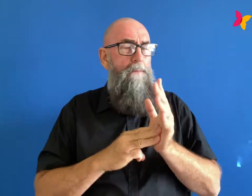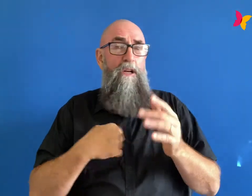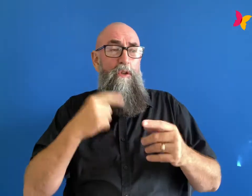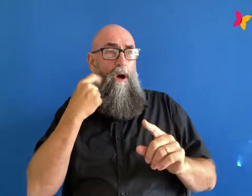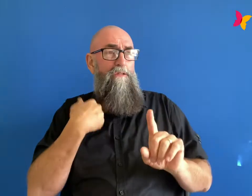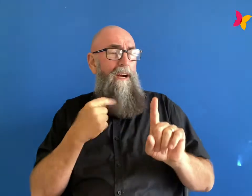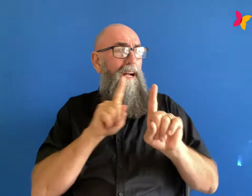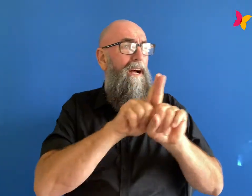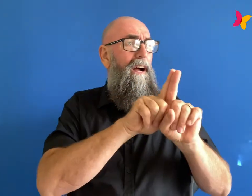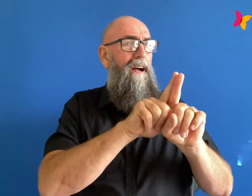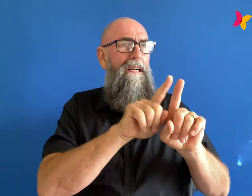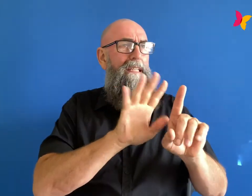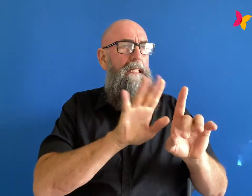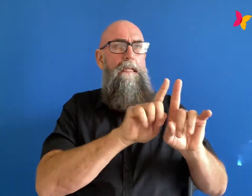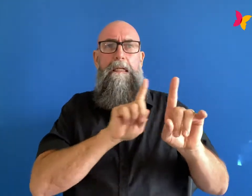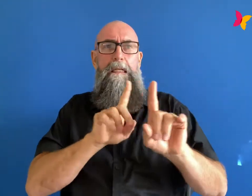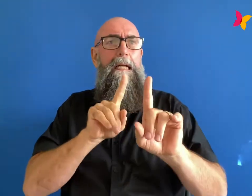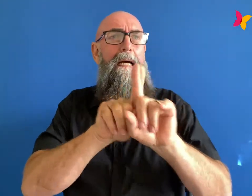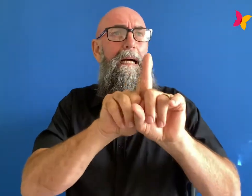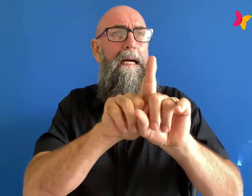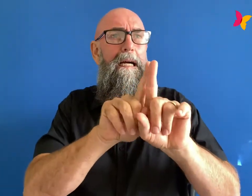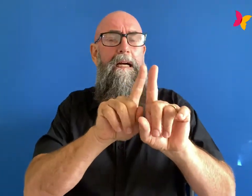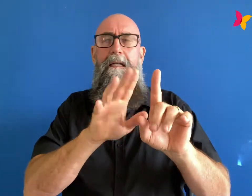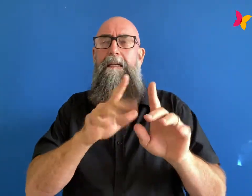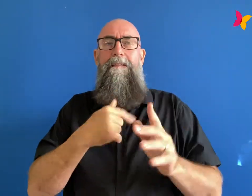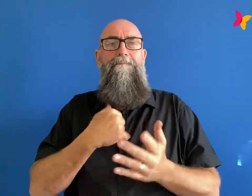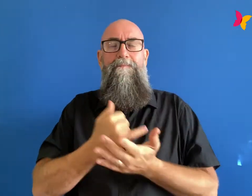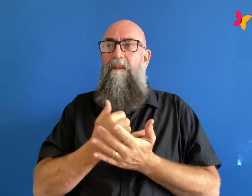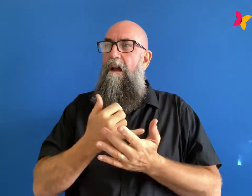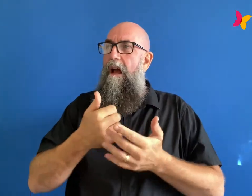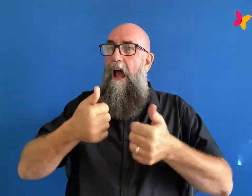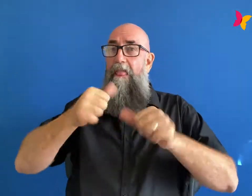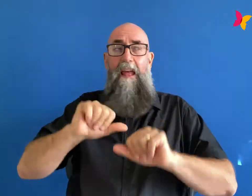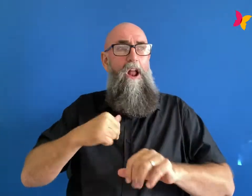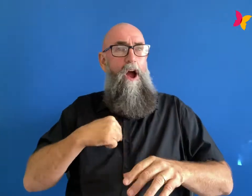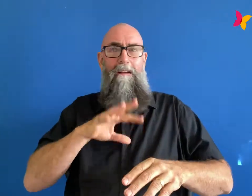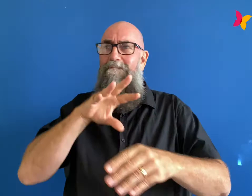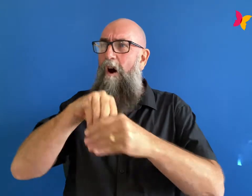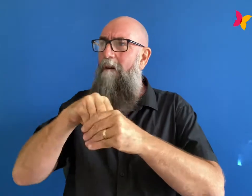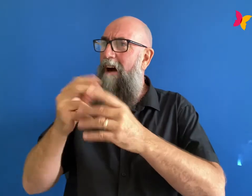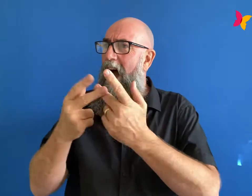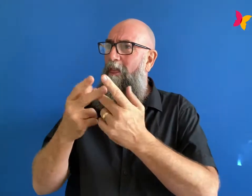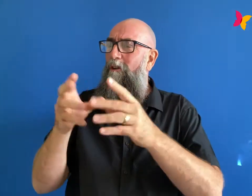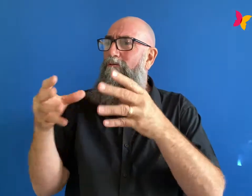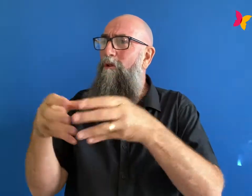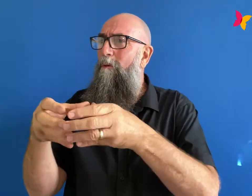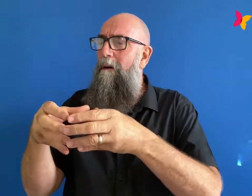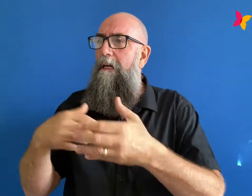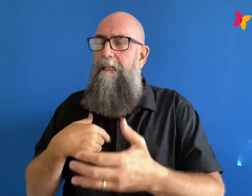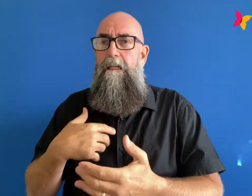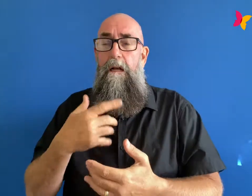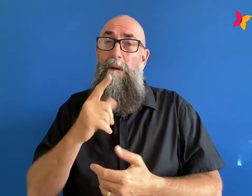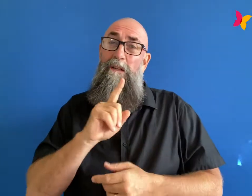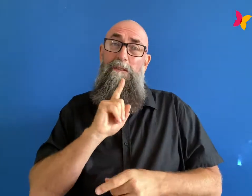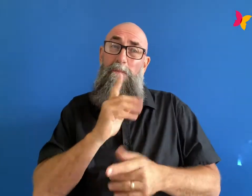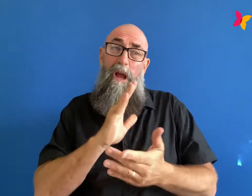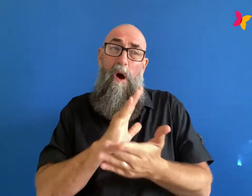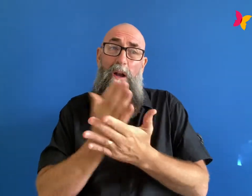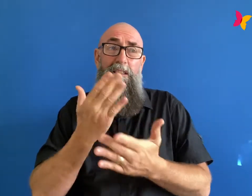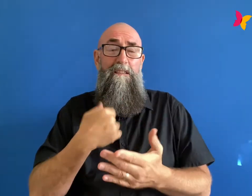you'd hang out and it'd be a good time other times just weigh in with other groups a little bit to be honest it's a pretty blurry memory of that time i